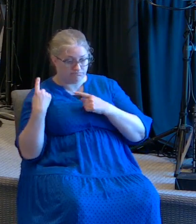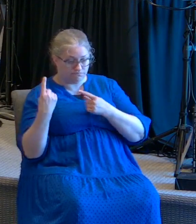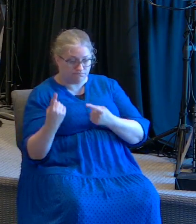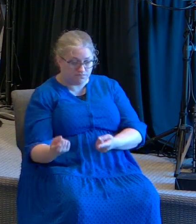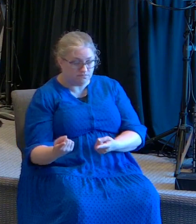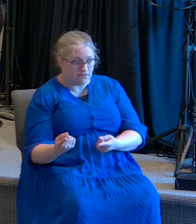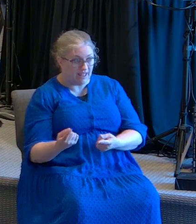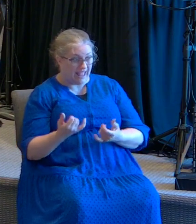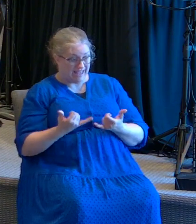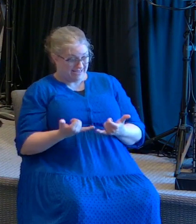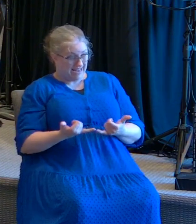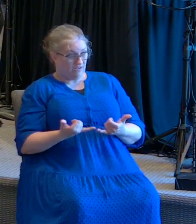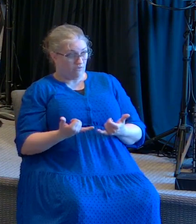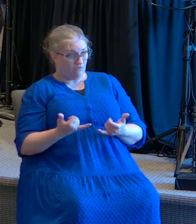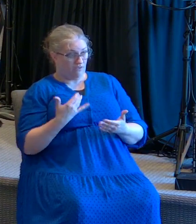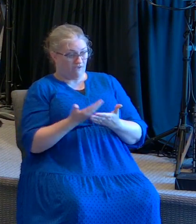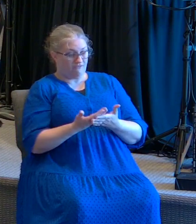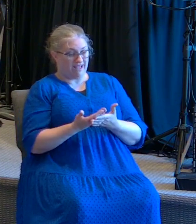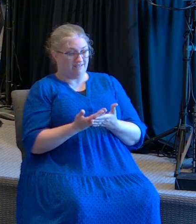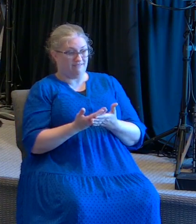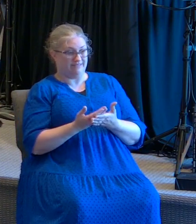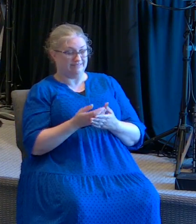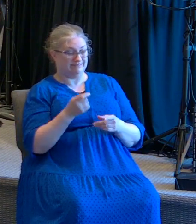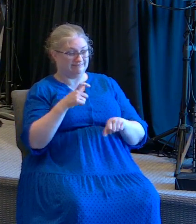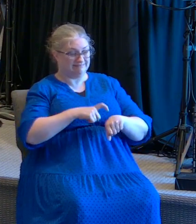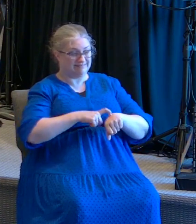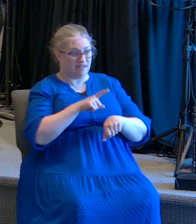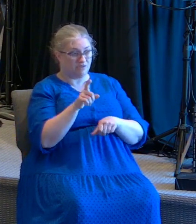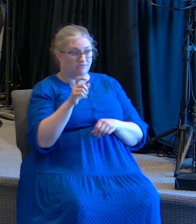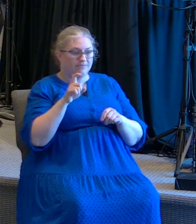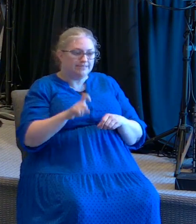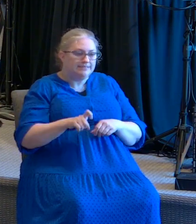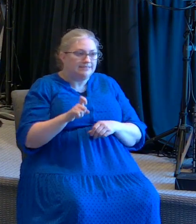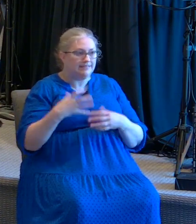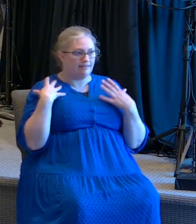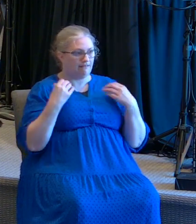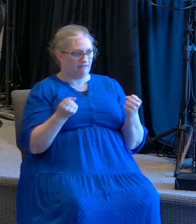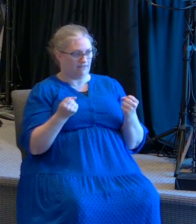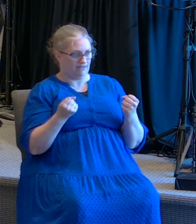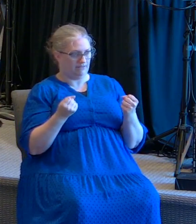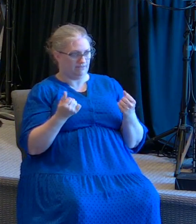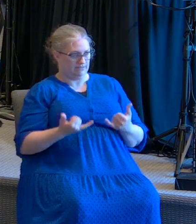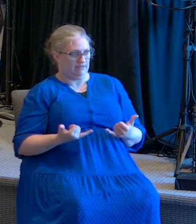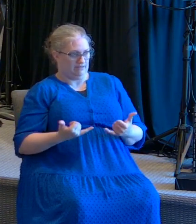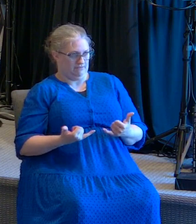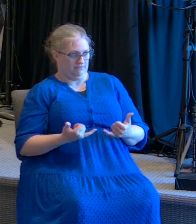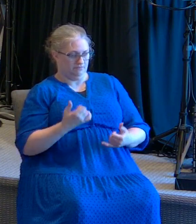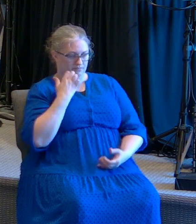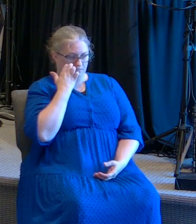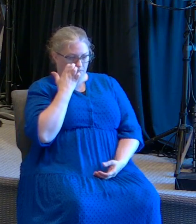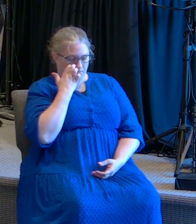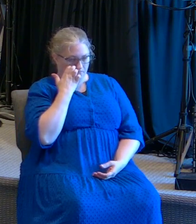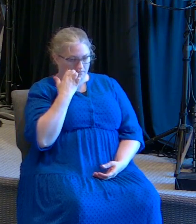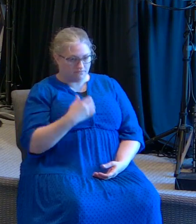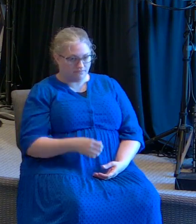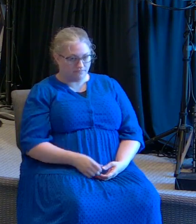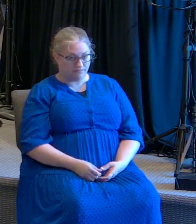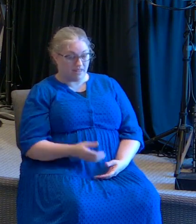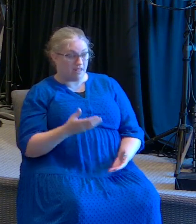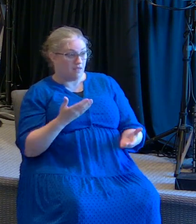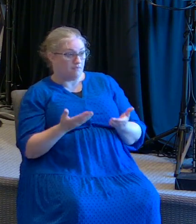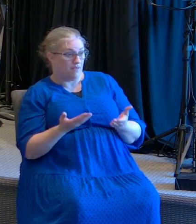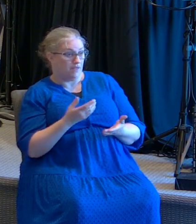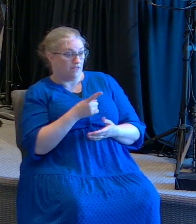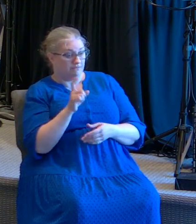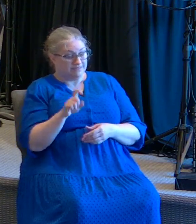need a healing in your life. Pero tu vida te ha traído a un punto en el cual necesitas sanidad. You might